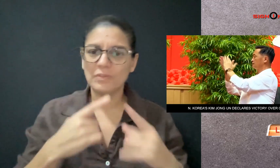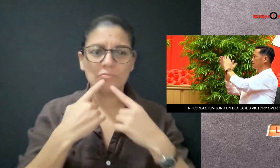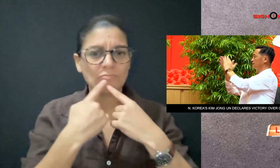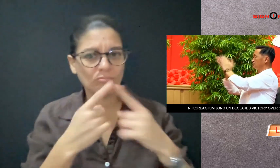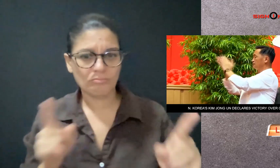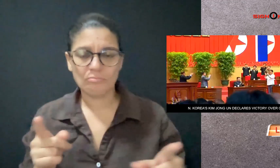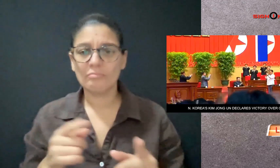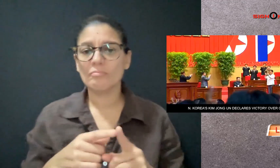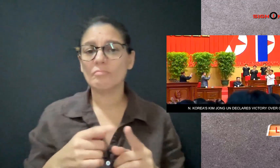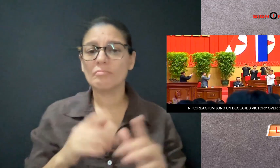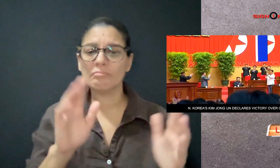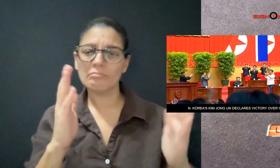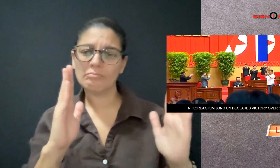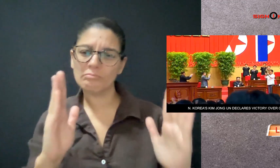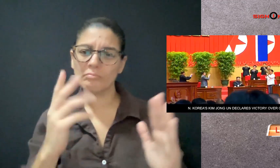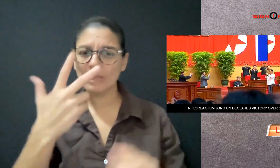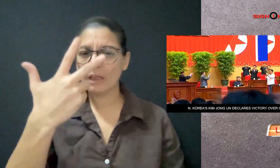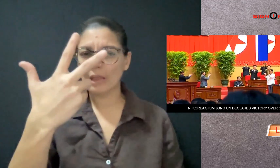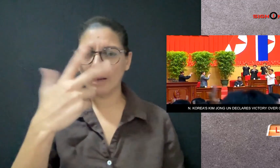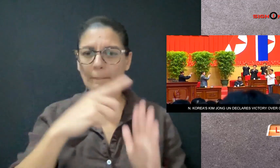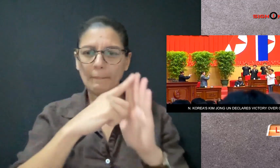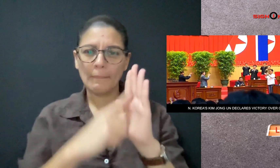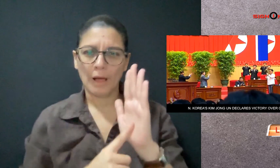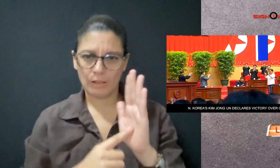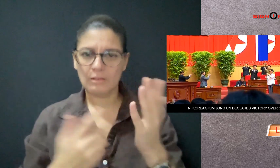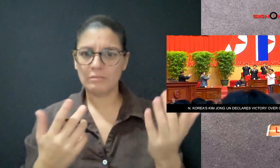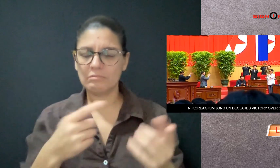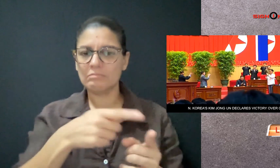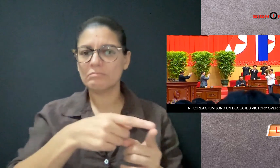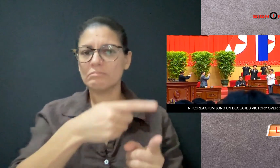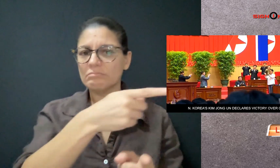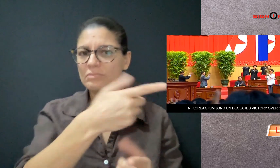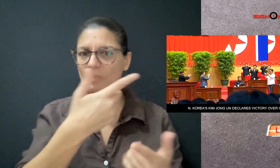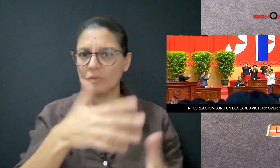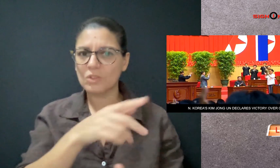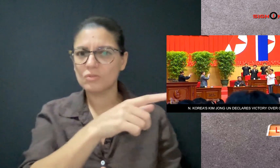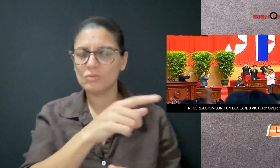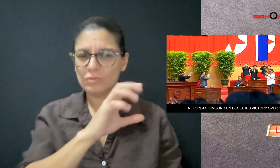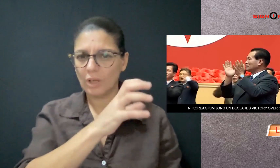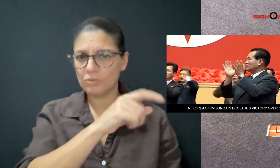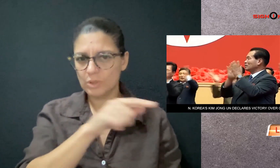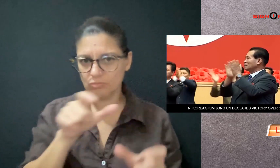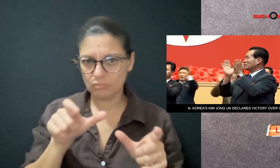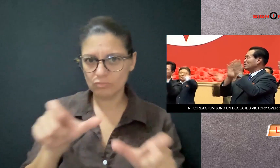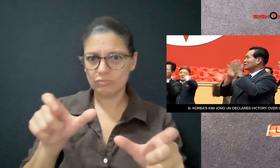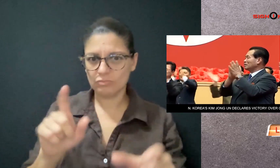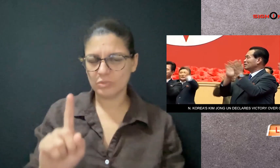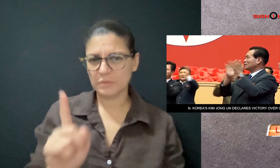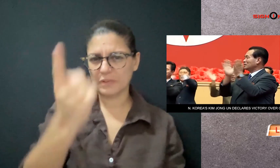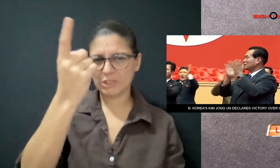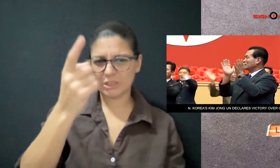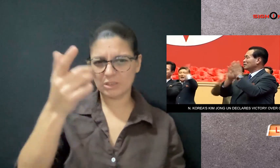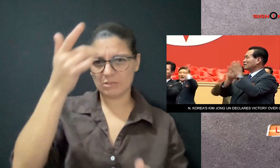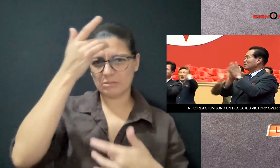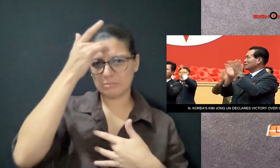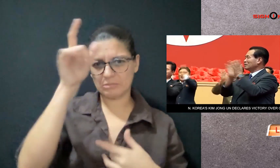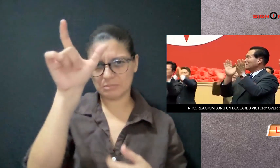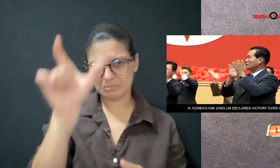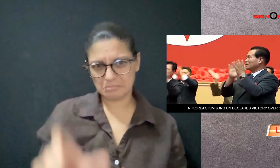That's according to a state media report. He made the announcement nearly three months after the